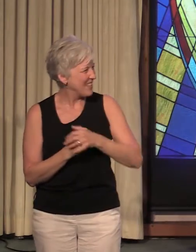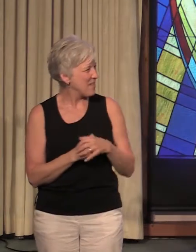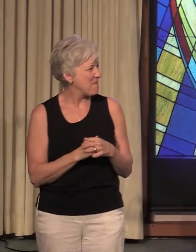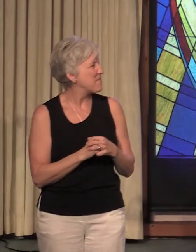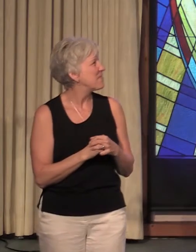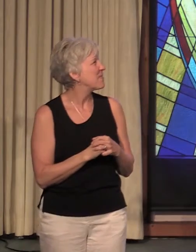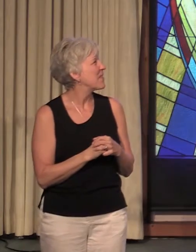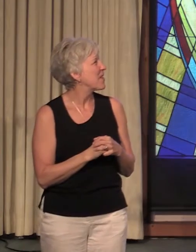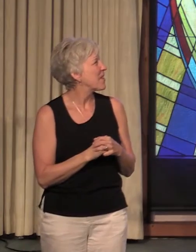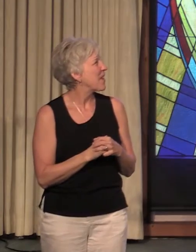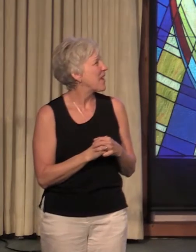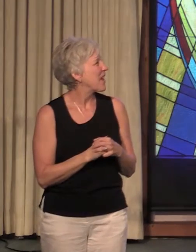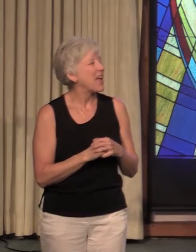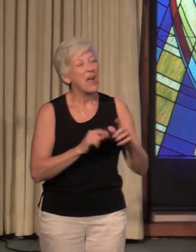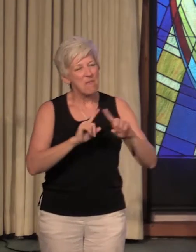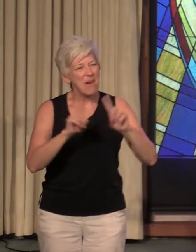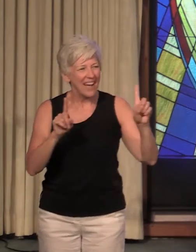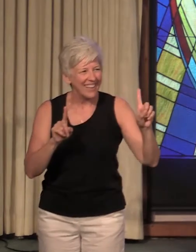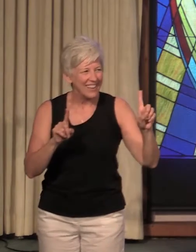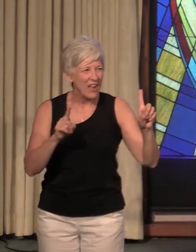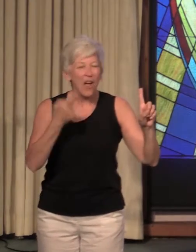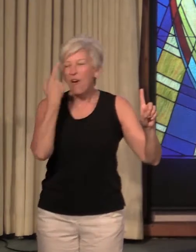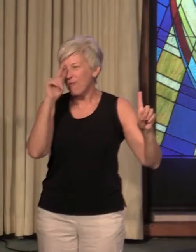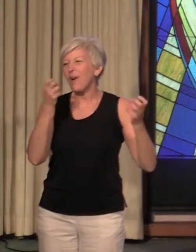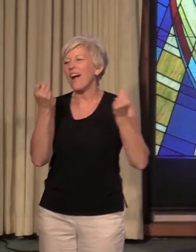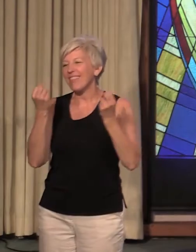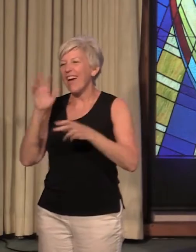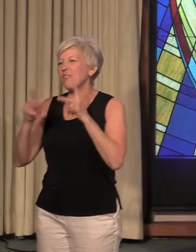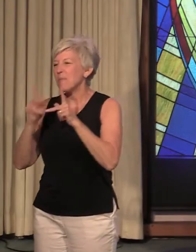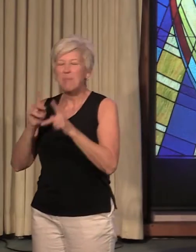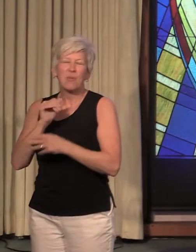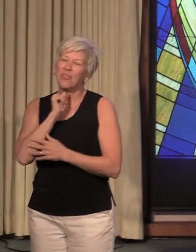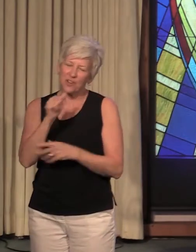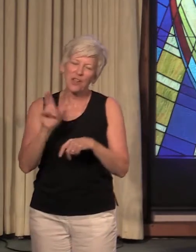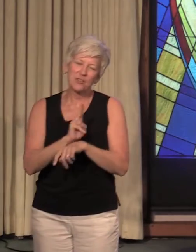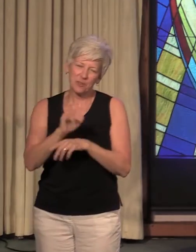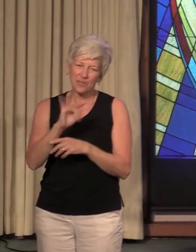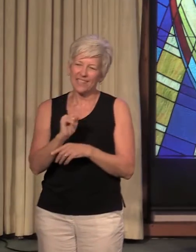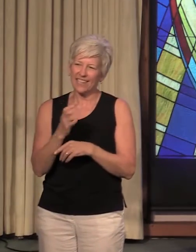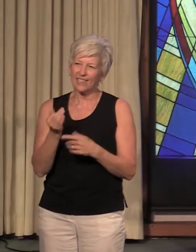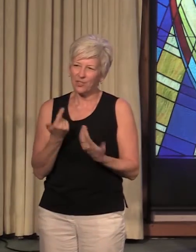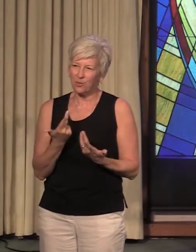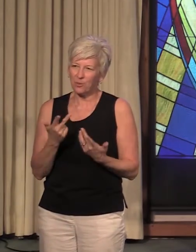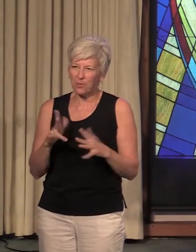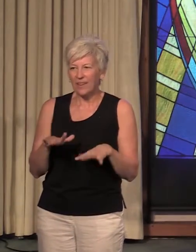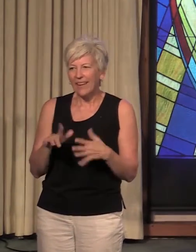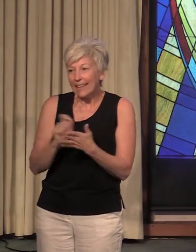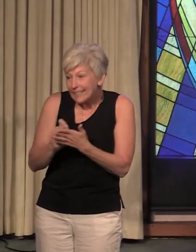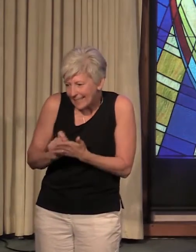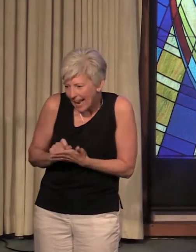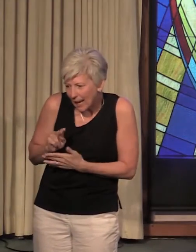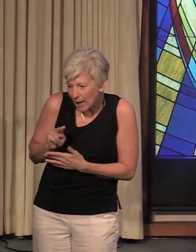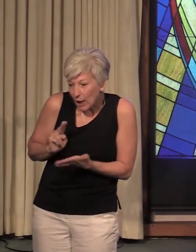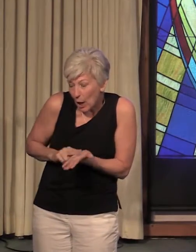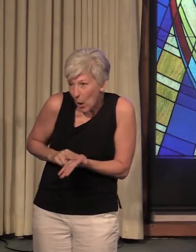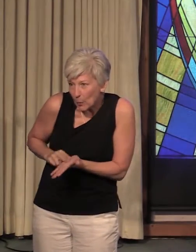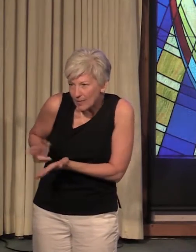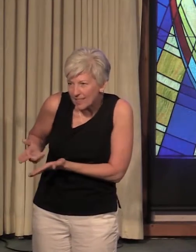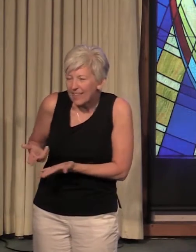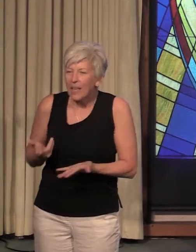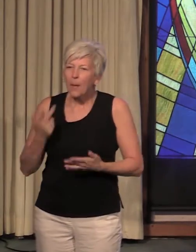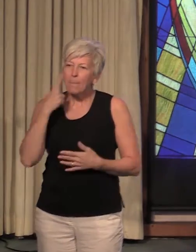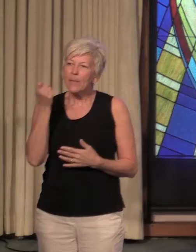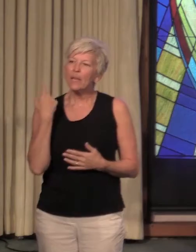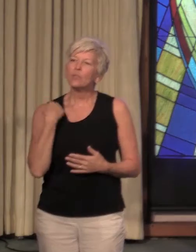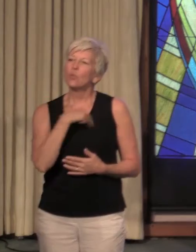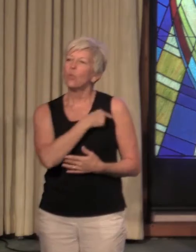but, know, for, for a lot of people, they're not using it to take notes, you know, because we've become addicted